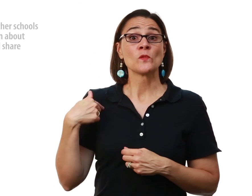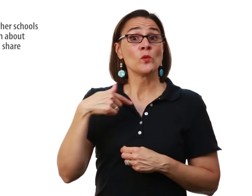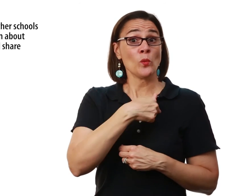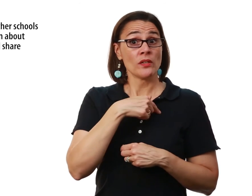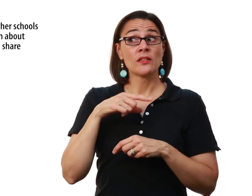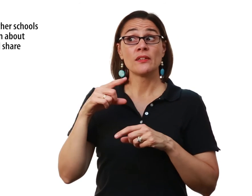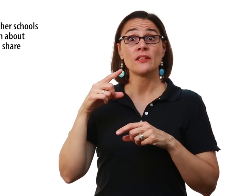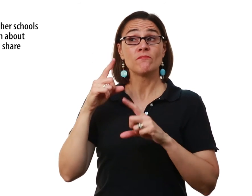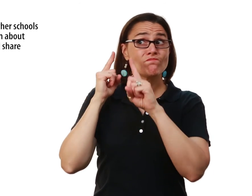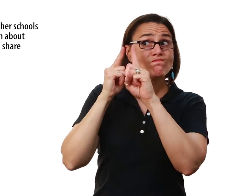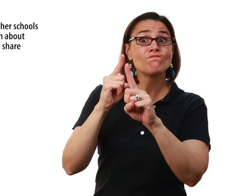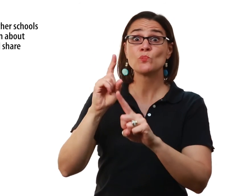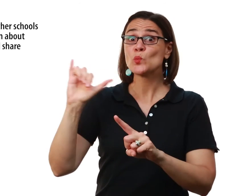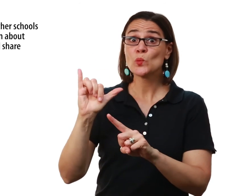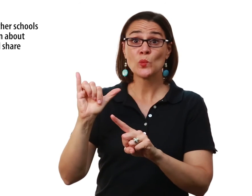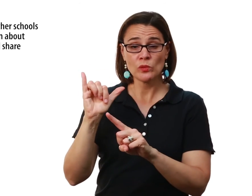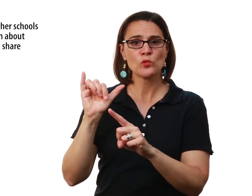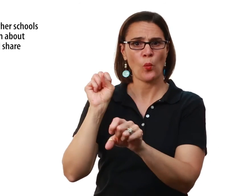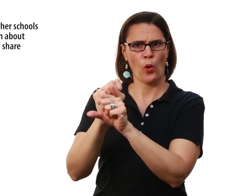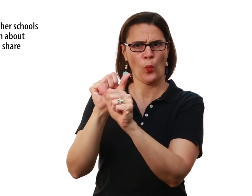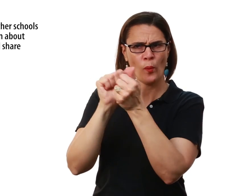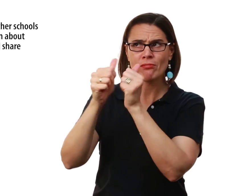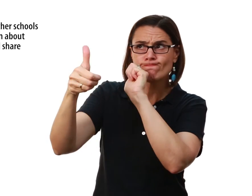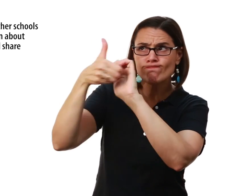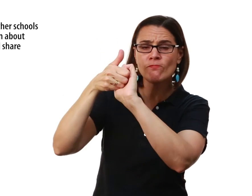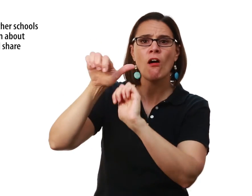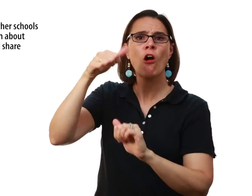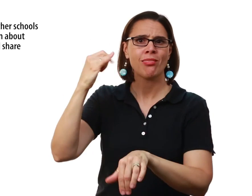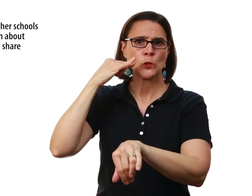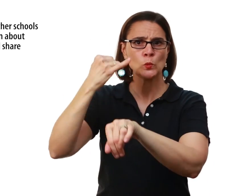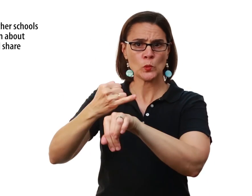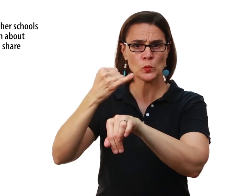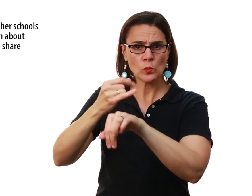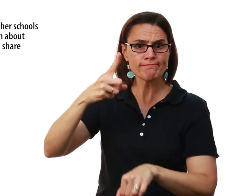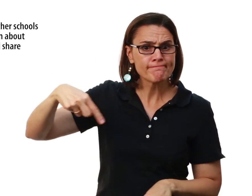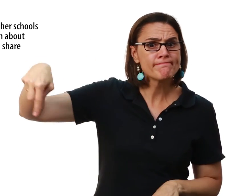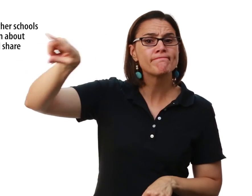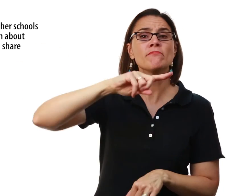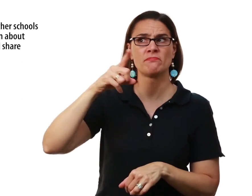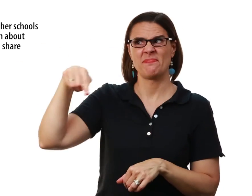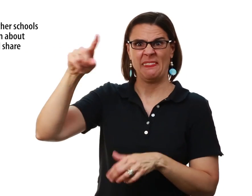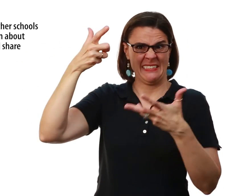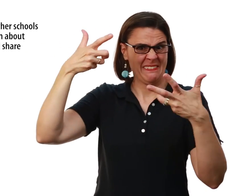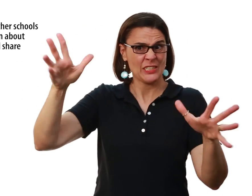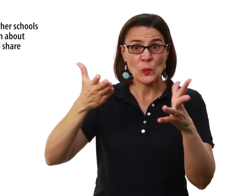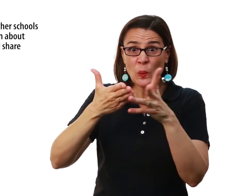We also desire to work And partner with other residential schools Across the country Those that have finished